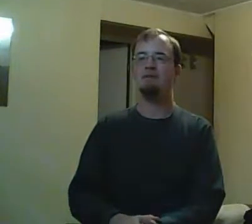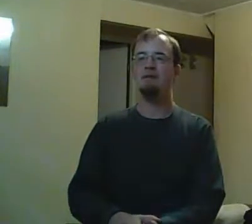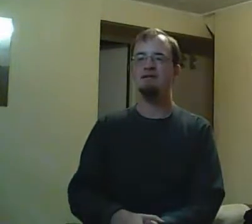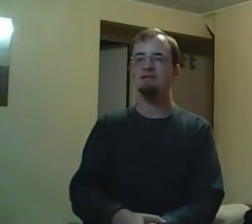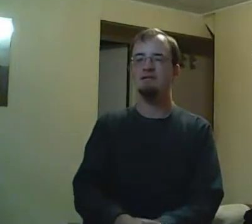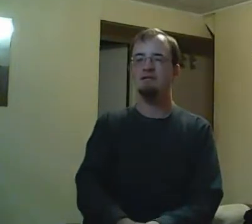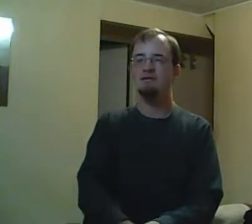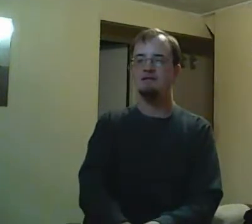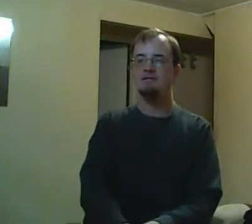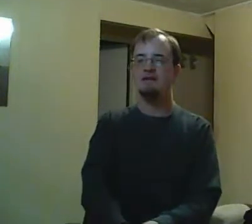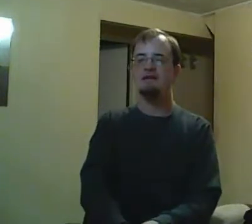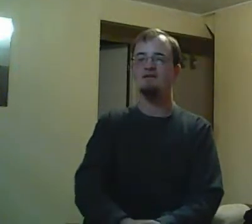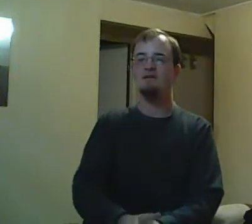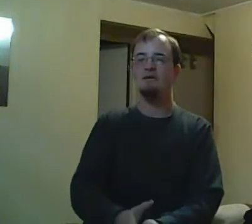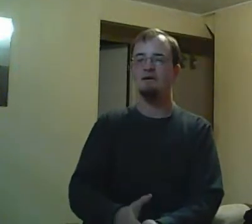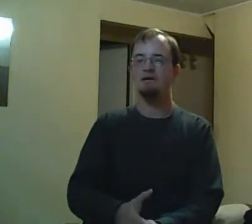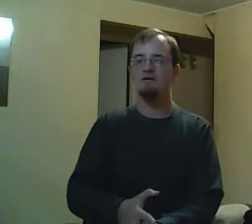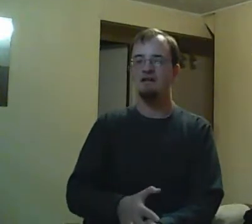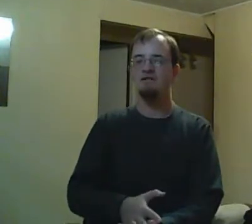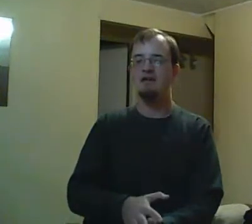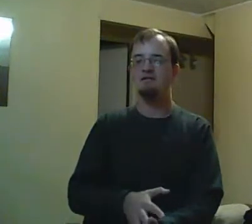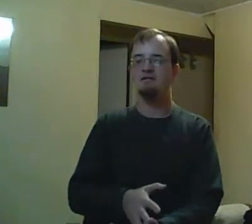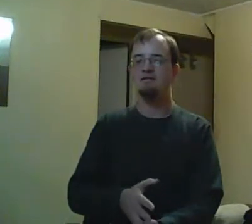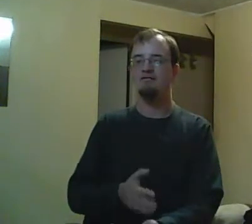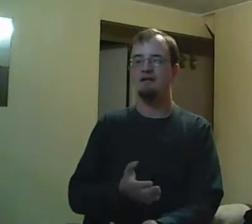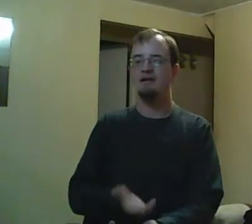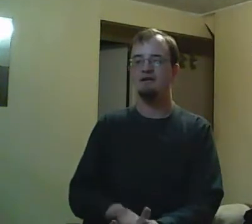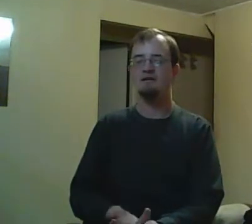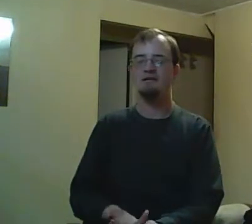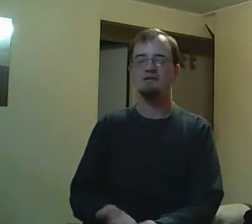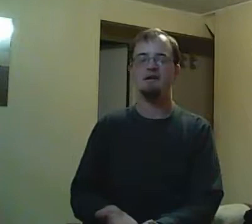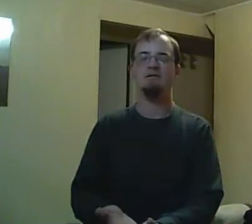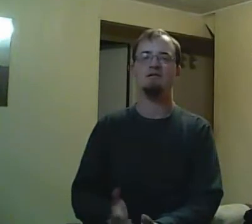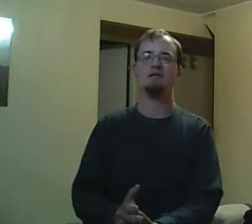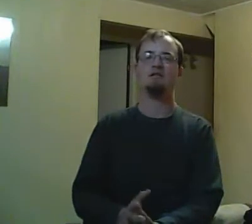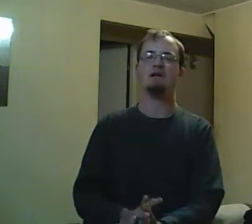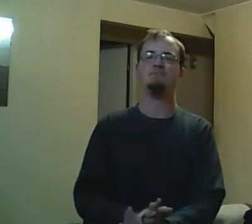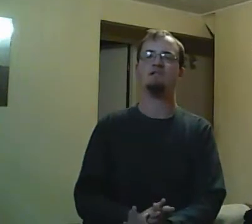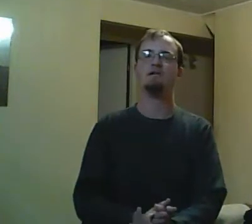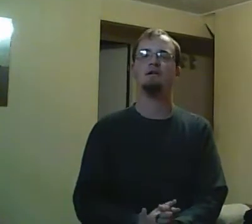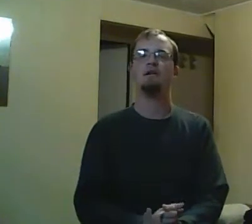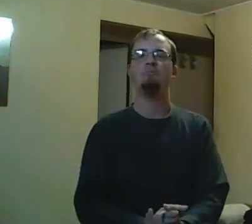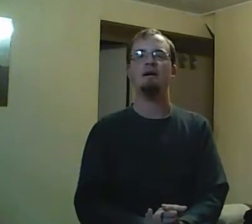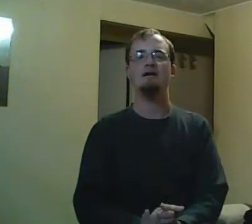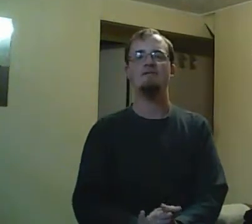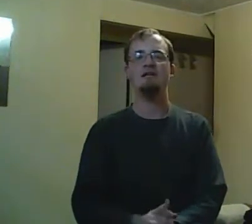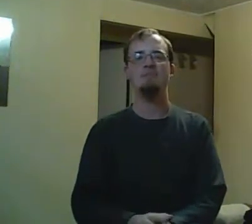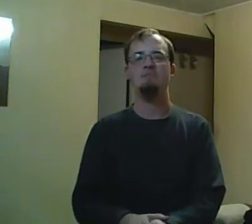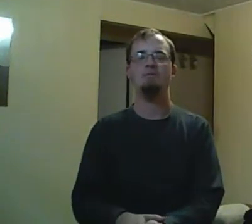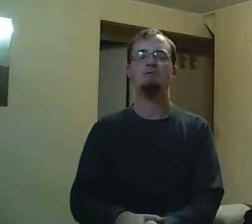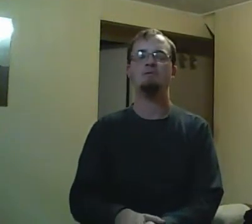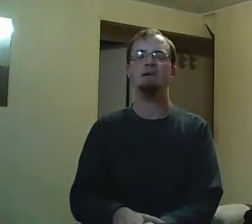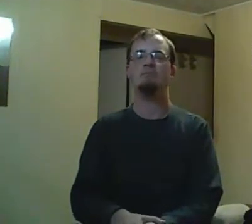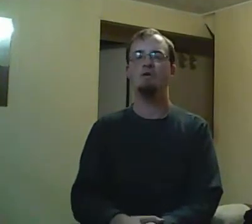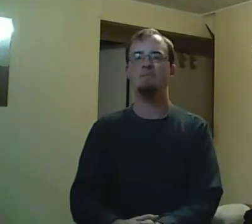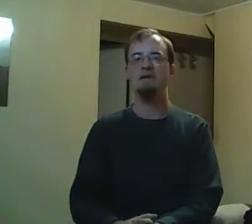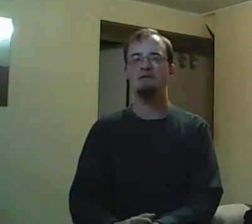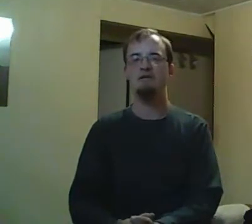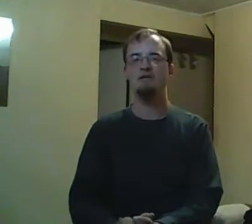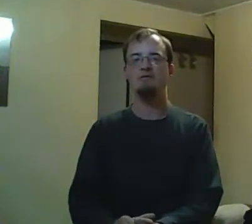And it's also imperative to know that, I don't know why I keep forgetting it. I did a practice run and I forgot to say this,